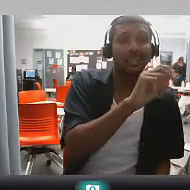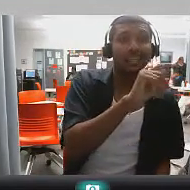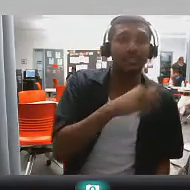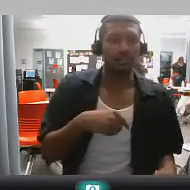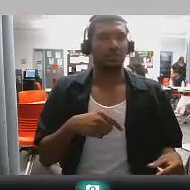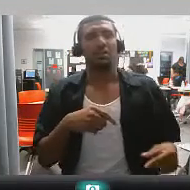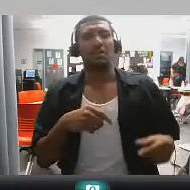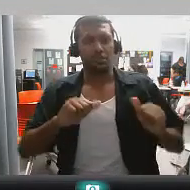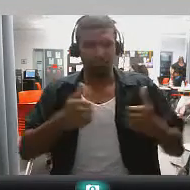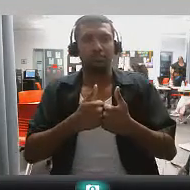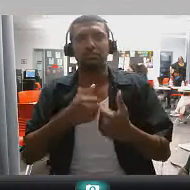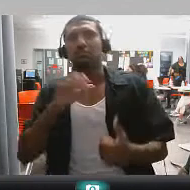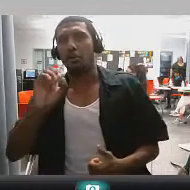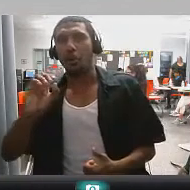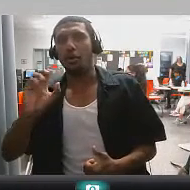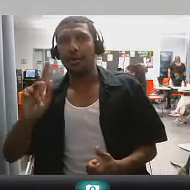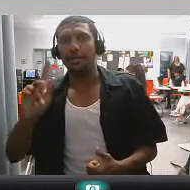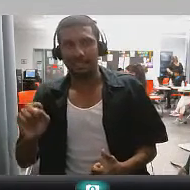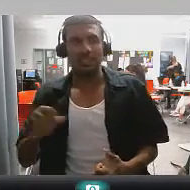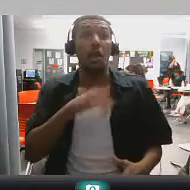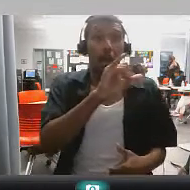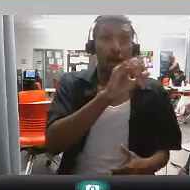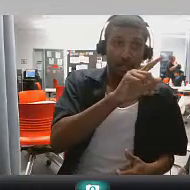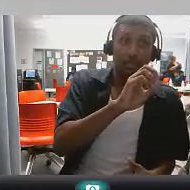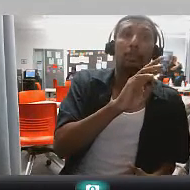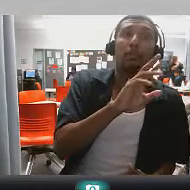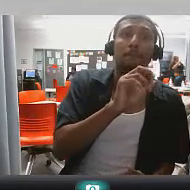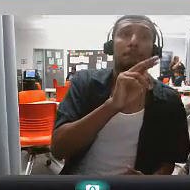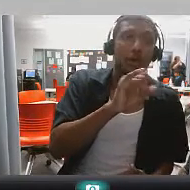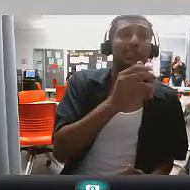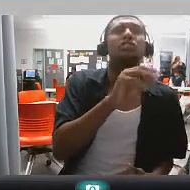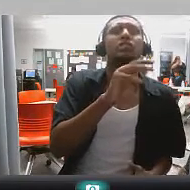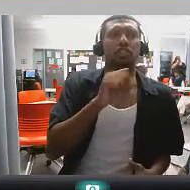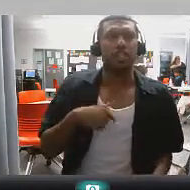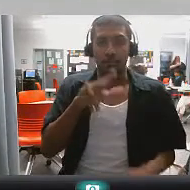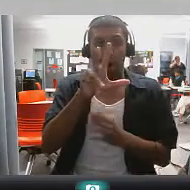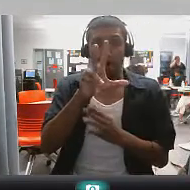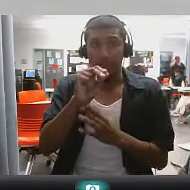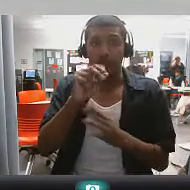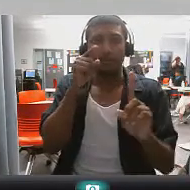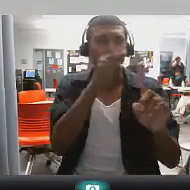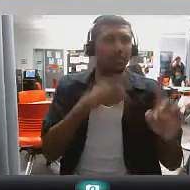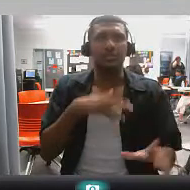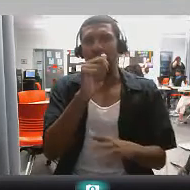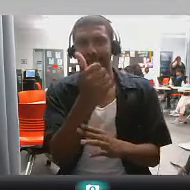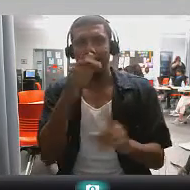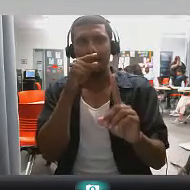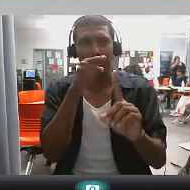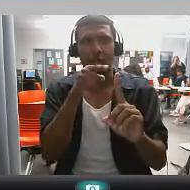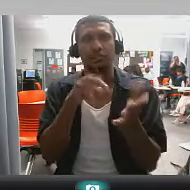waiting for in the NBA finals LeBron James leading his team out here Averaging 30 points a double double every single game 10 points per game out just an assist